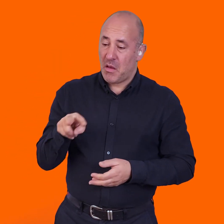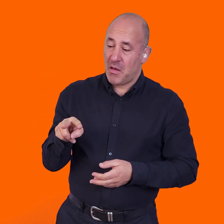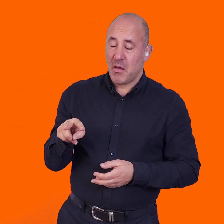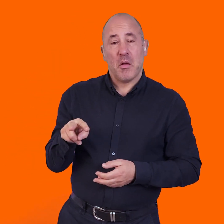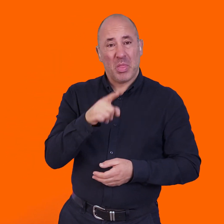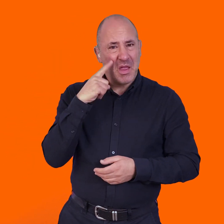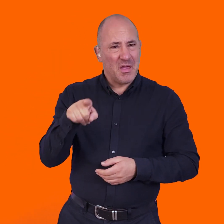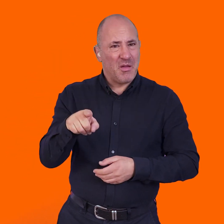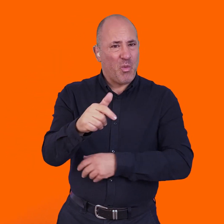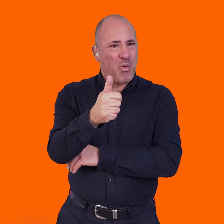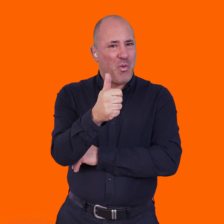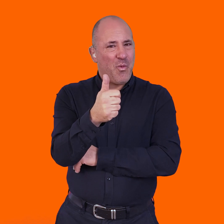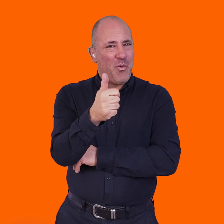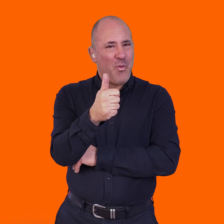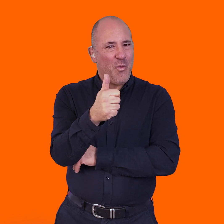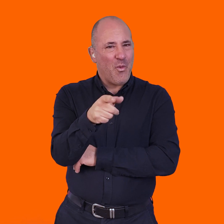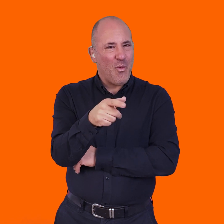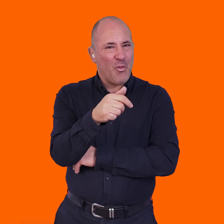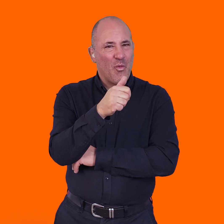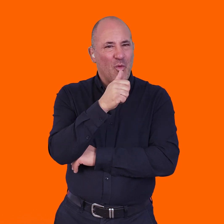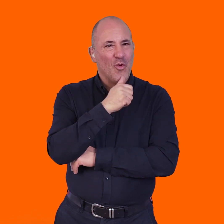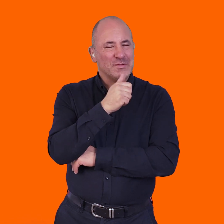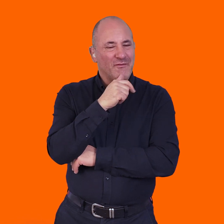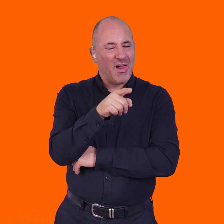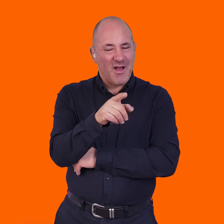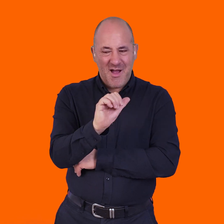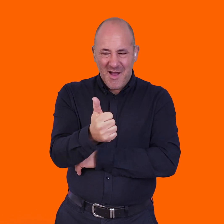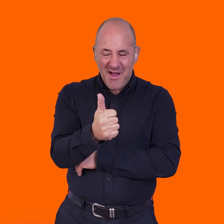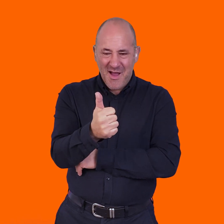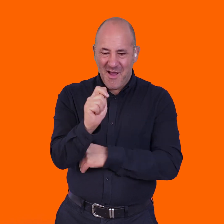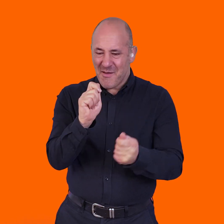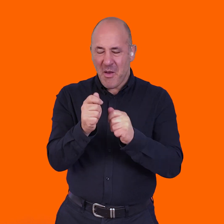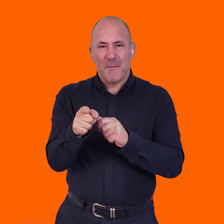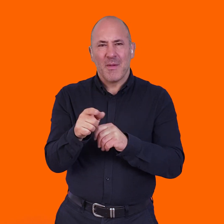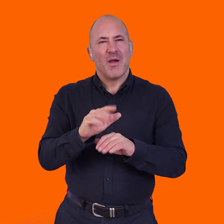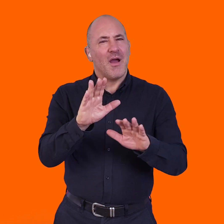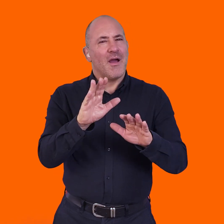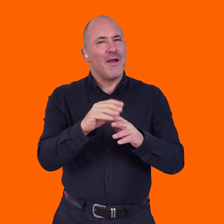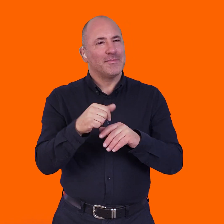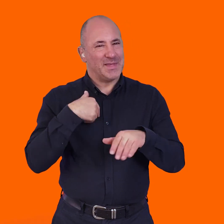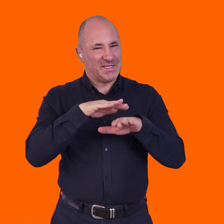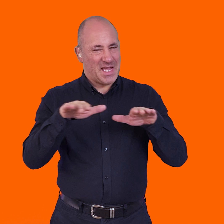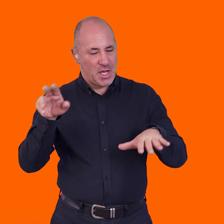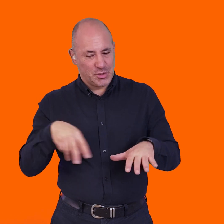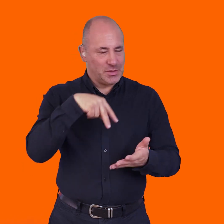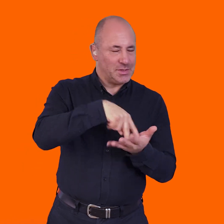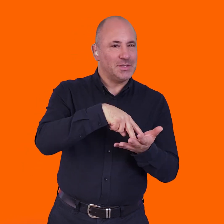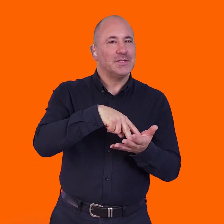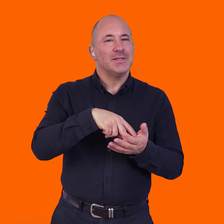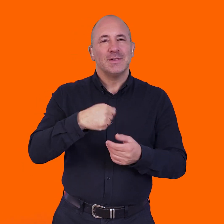experience. Now, I'm first glad to think, well, that'd be great, that'd be very useful. But, but actually,